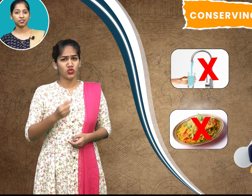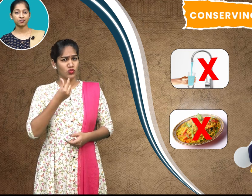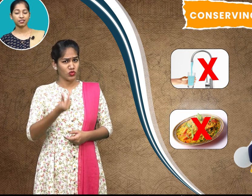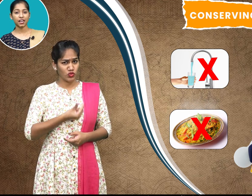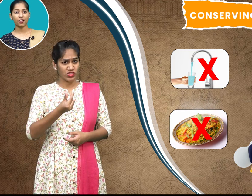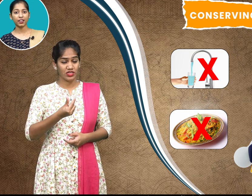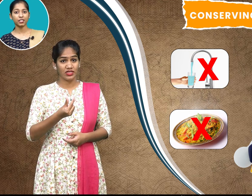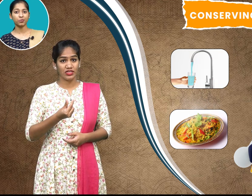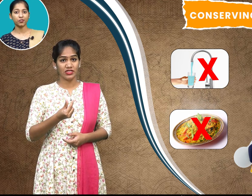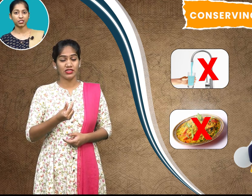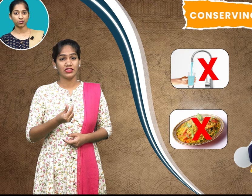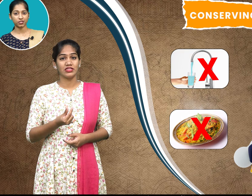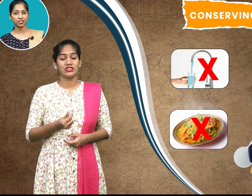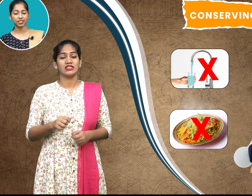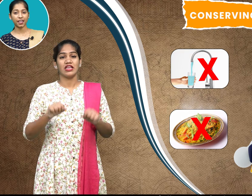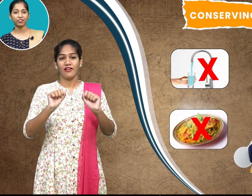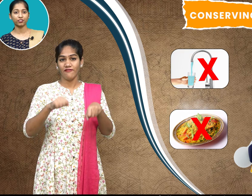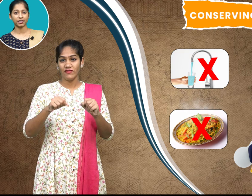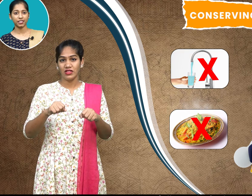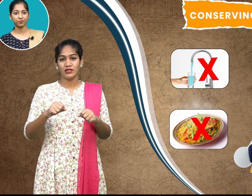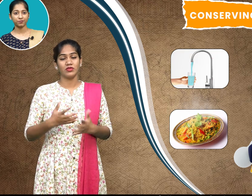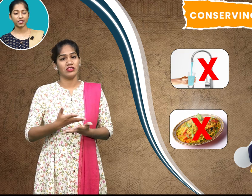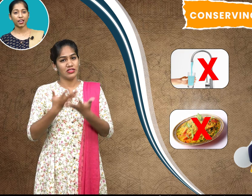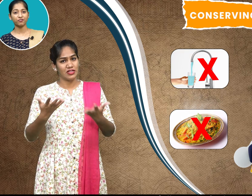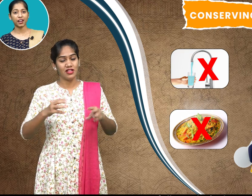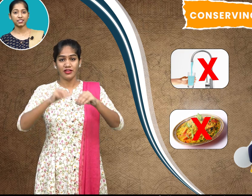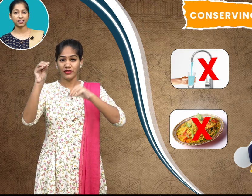the available resources carefully and wisely